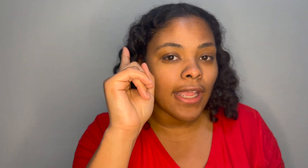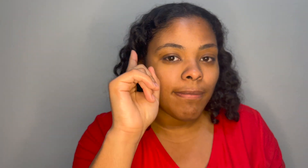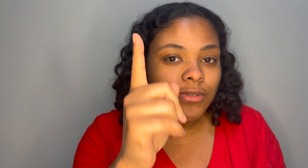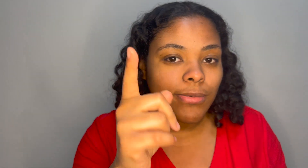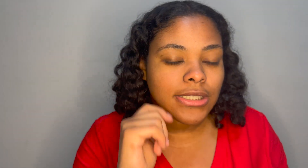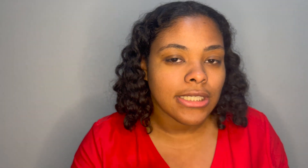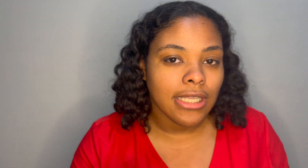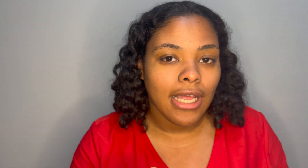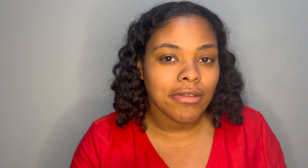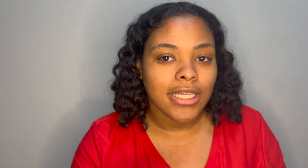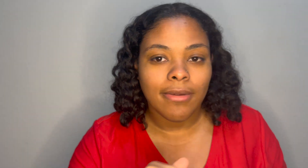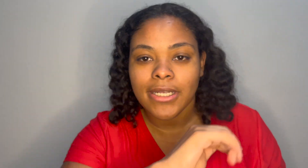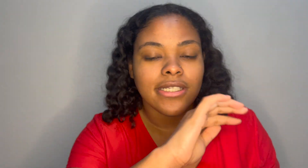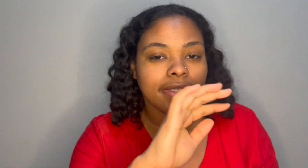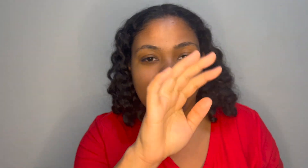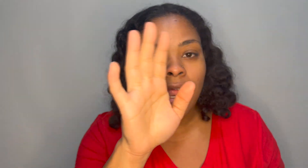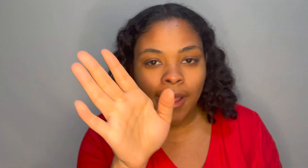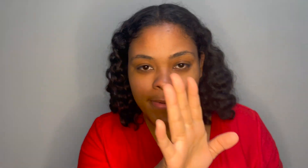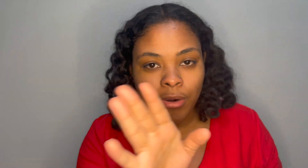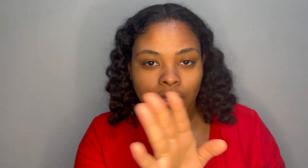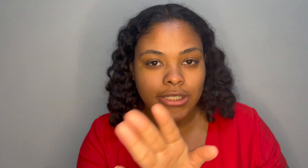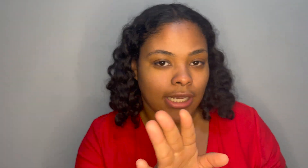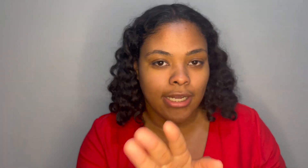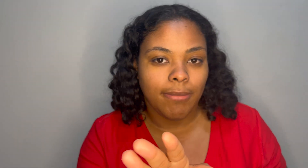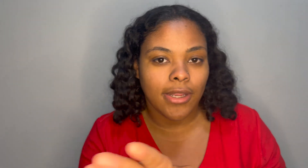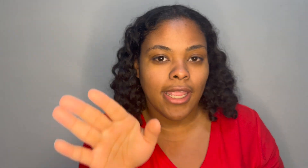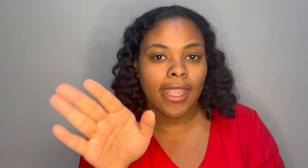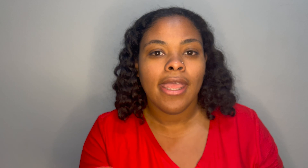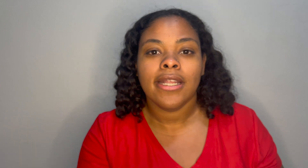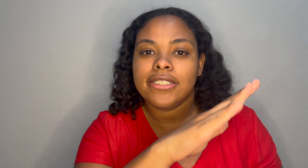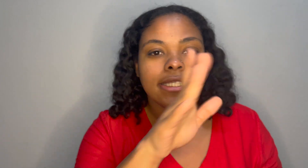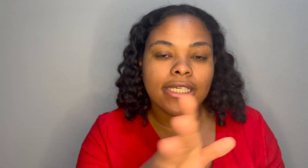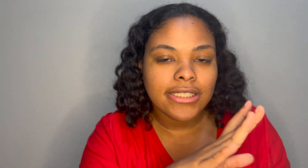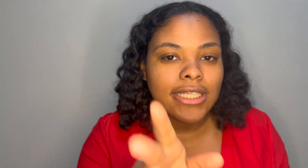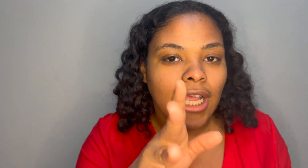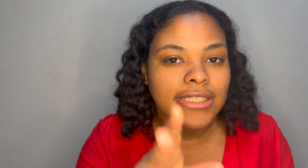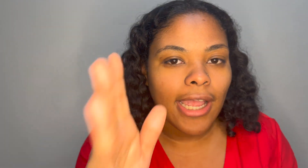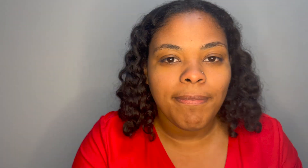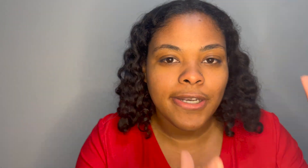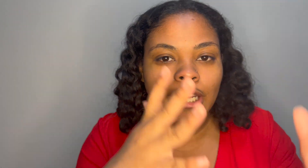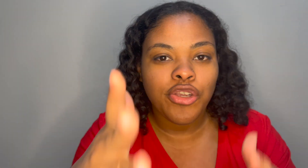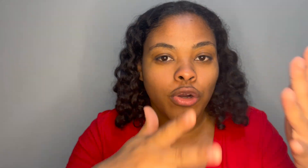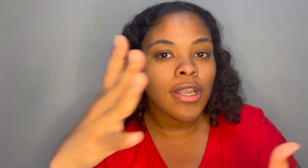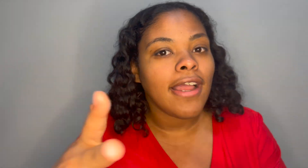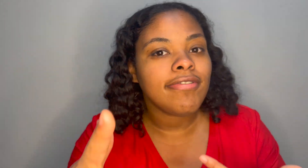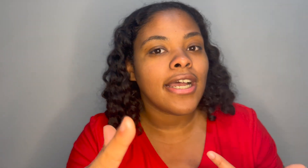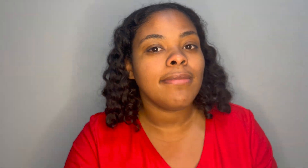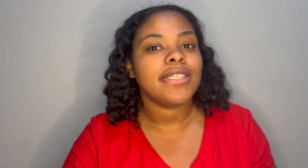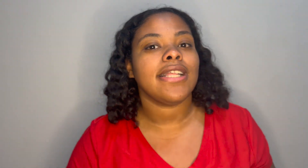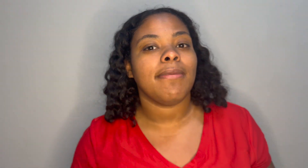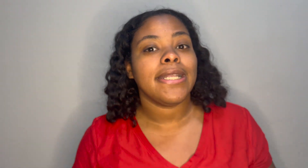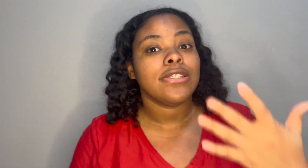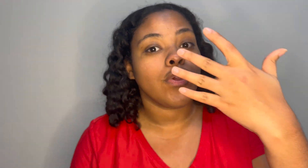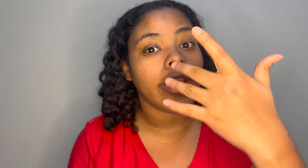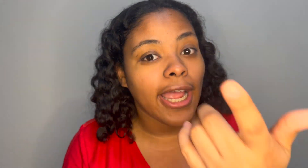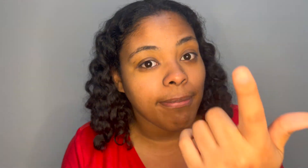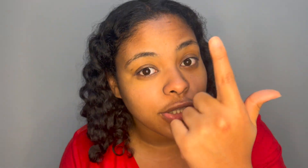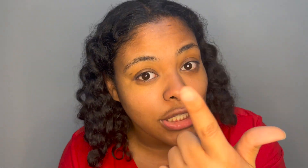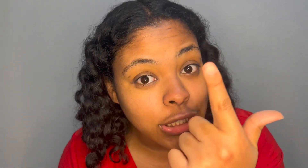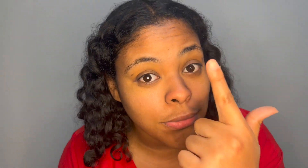happens once in a lifetime it does not happen all the time okay just because this has happened in your lifetime does not mean it's going to happen to you